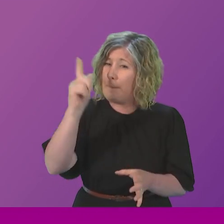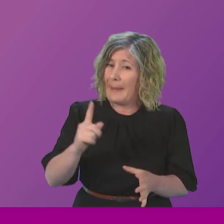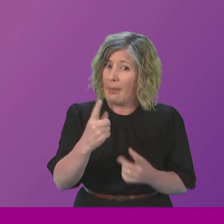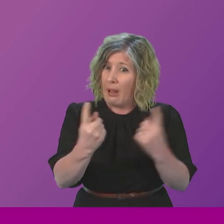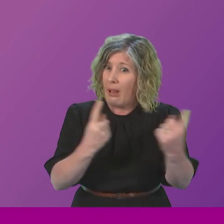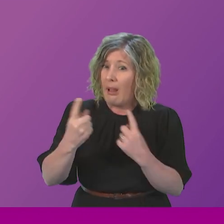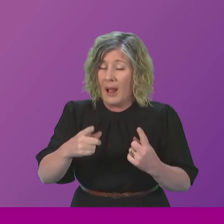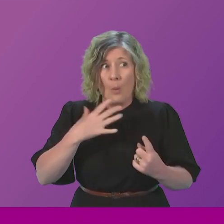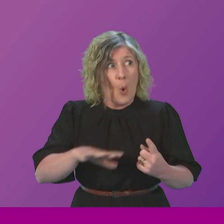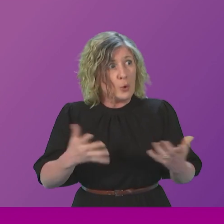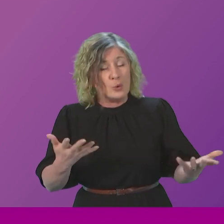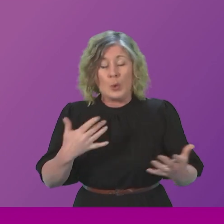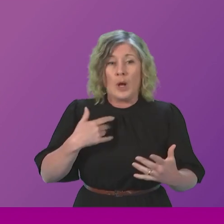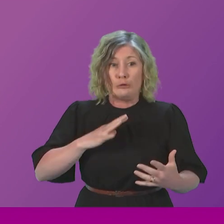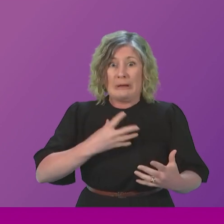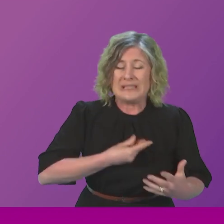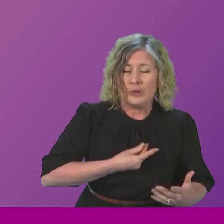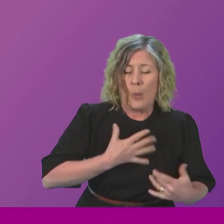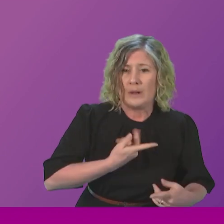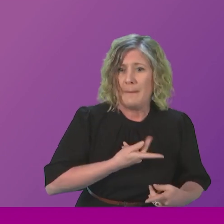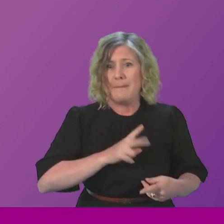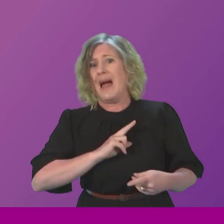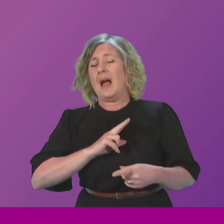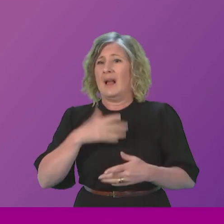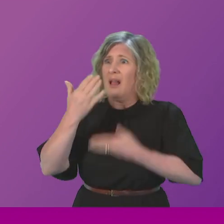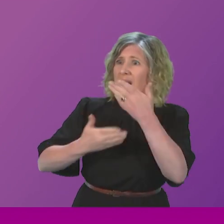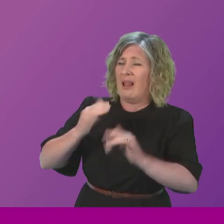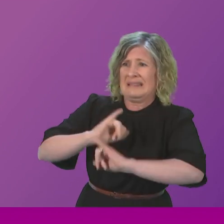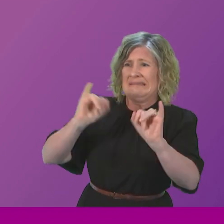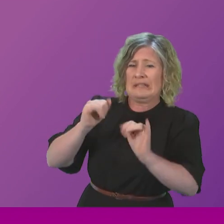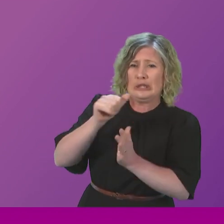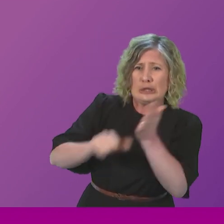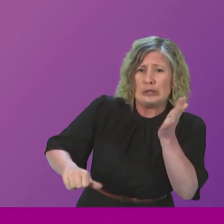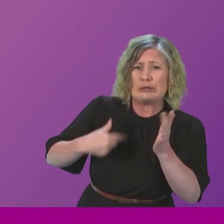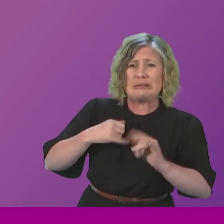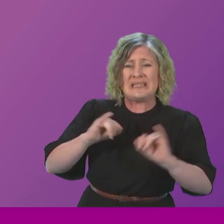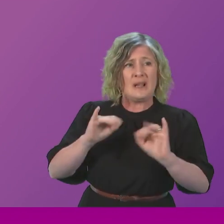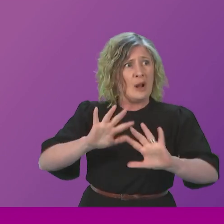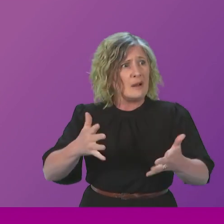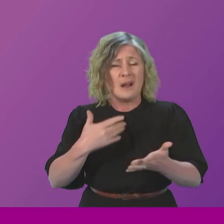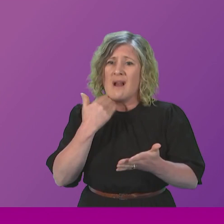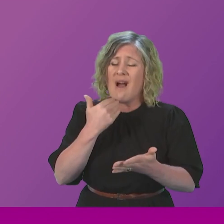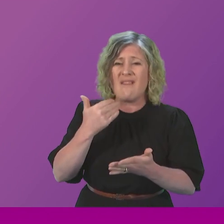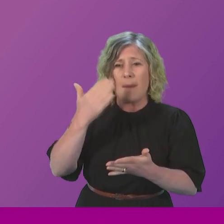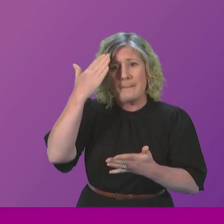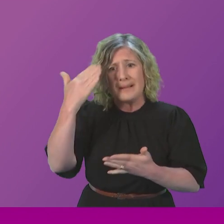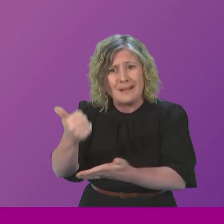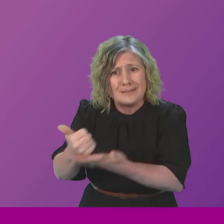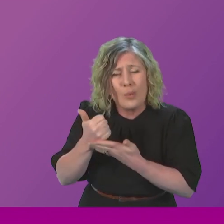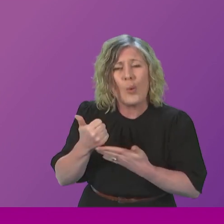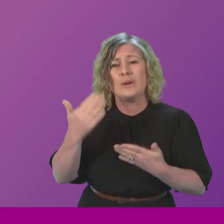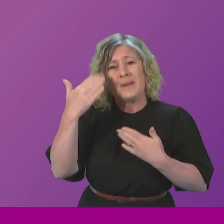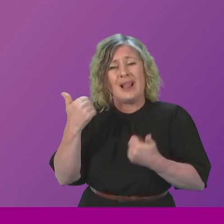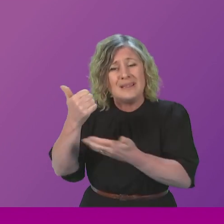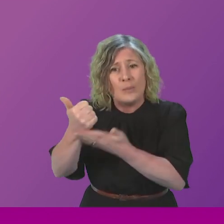about detransitioning, their harrowing stories of surgery and the lack of mental and emotional support they received. So can the First Minister